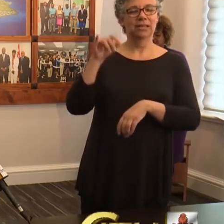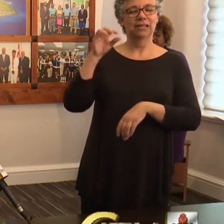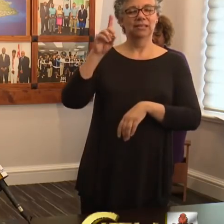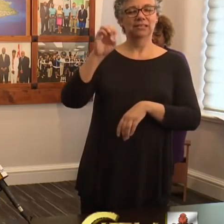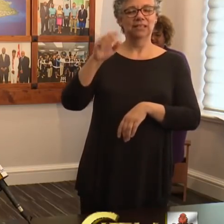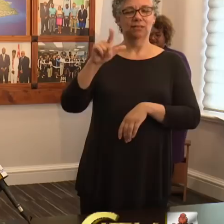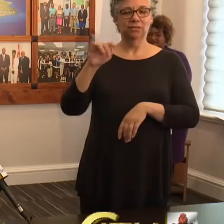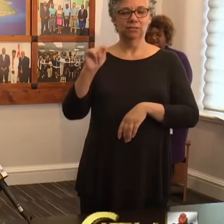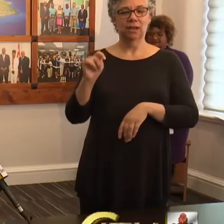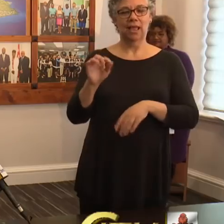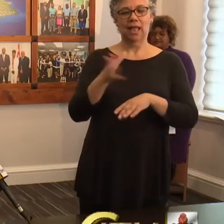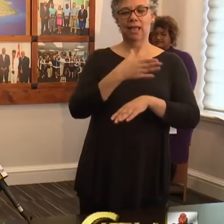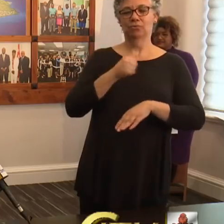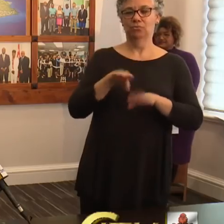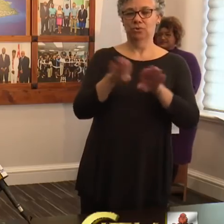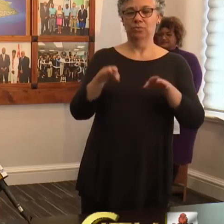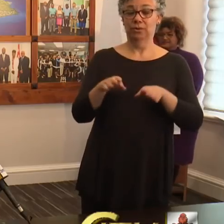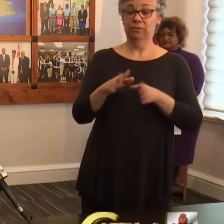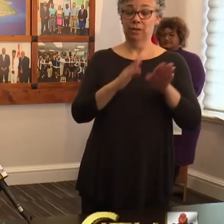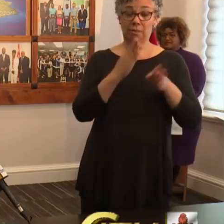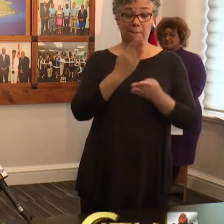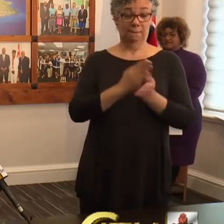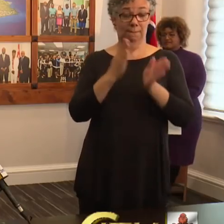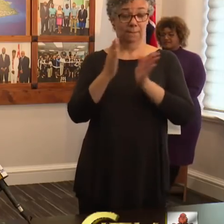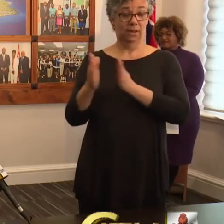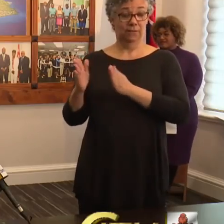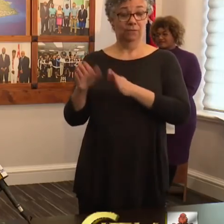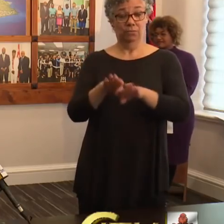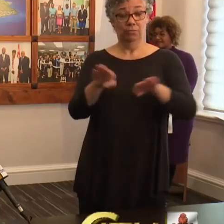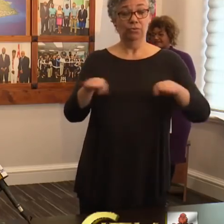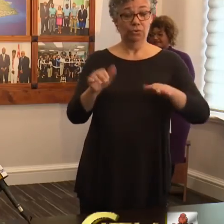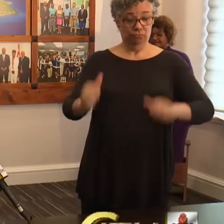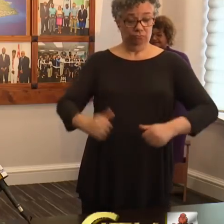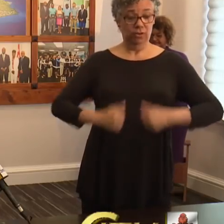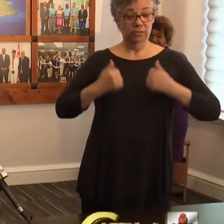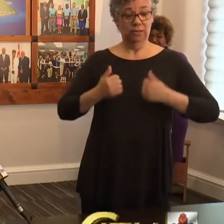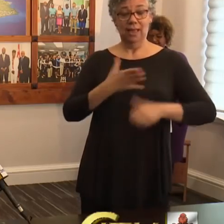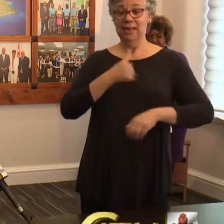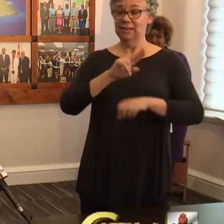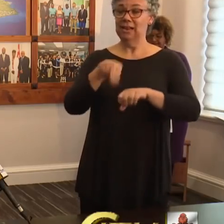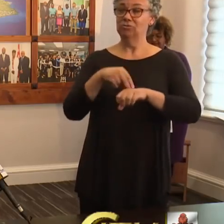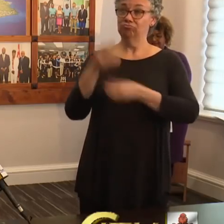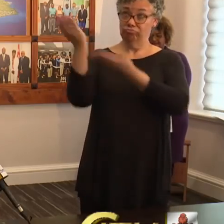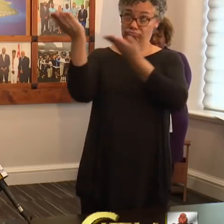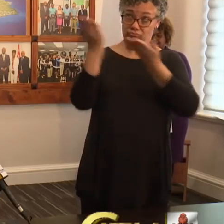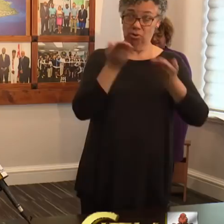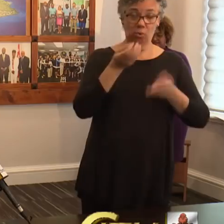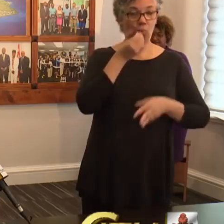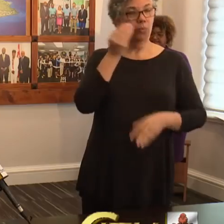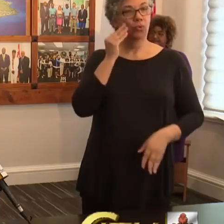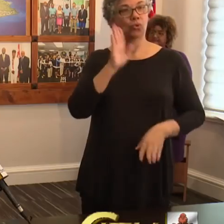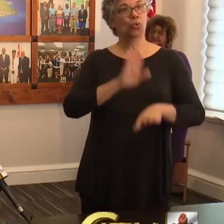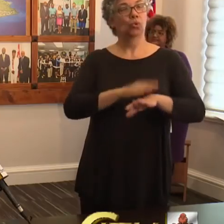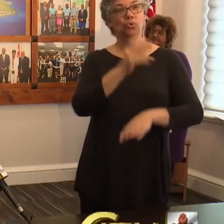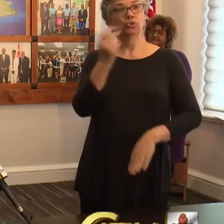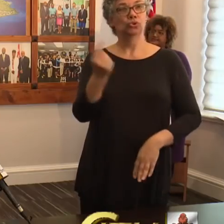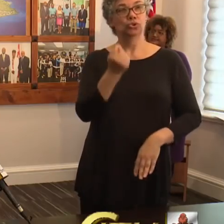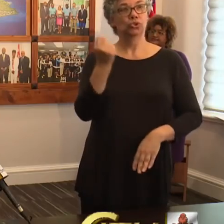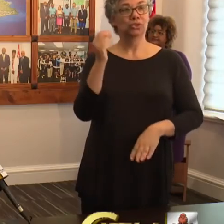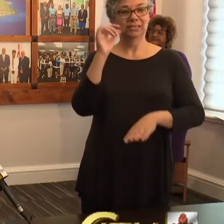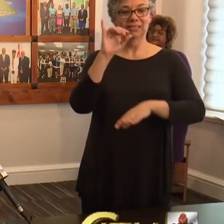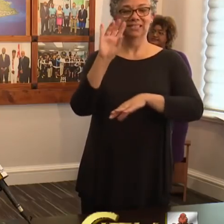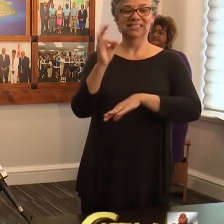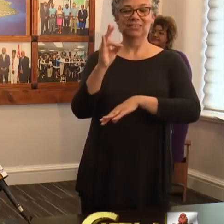Bermudian residents and U.S. nationals to be flown home. At 10 a.m. on Tuesday, the 7th of April,